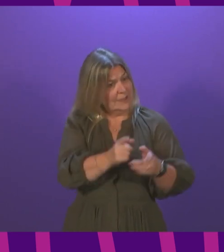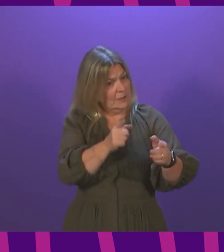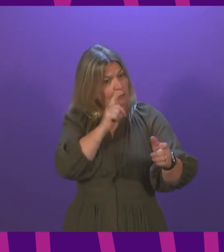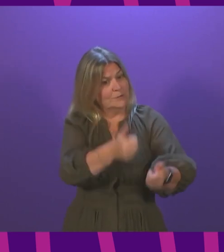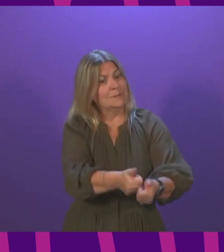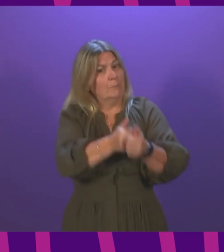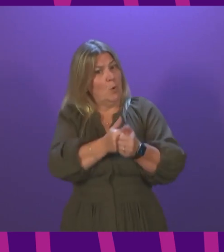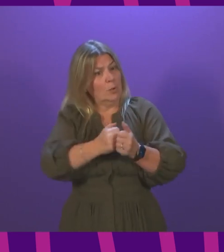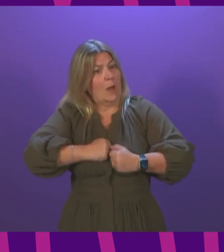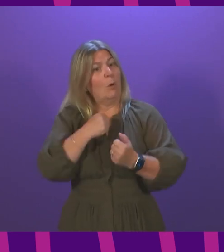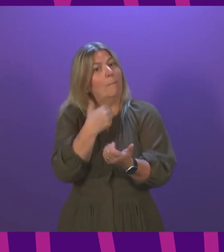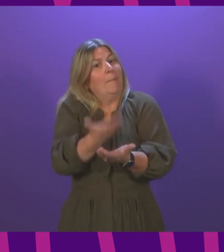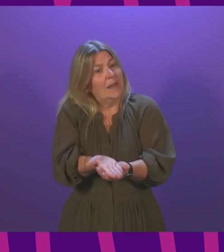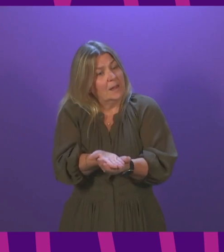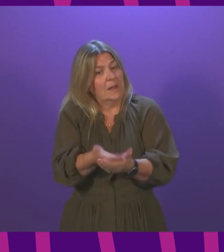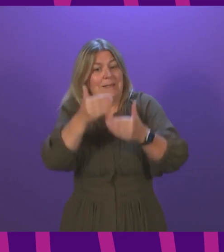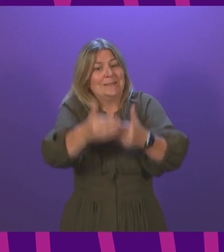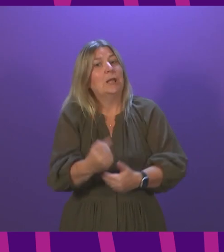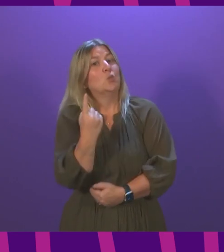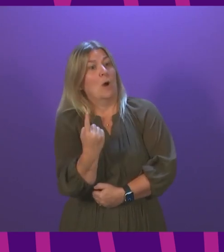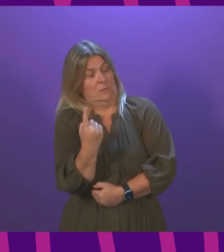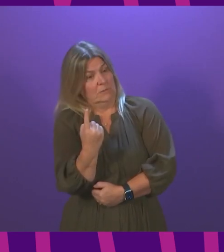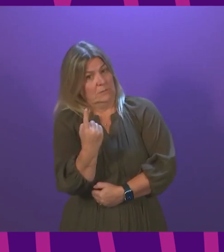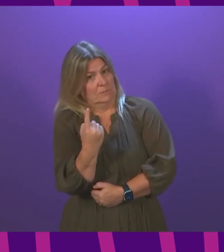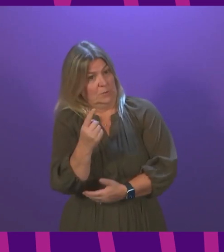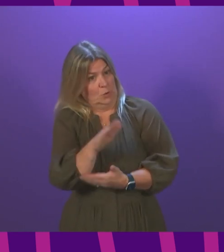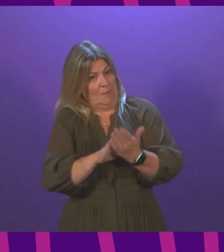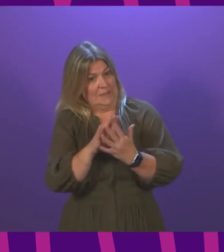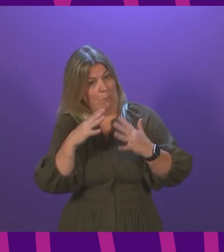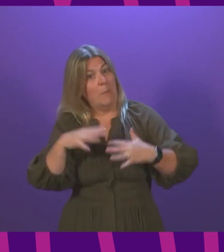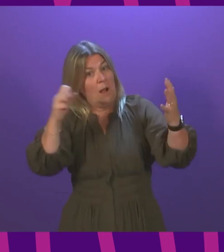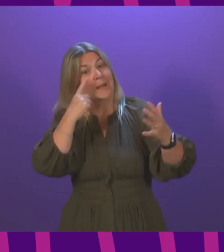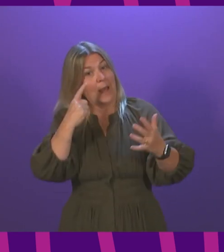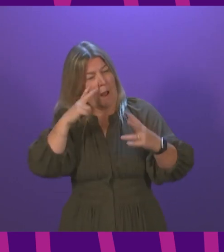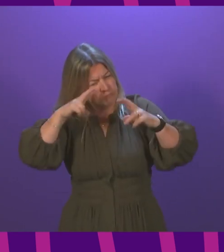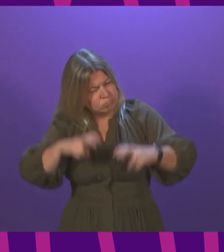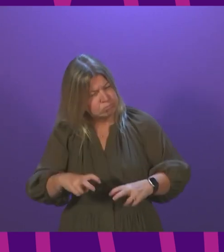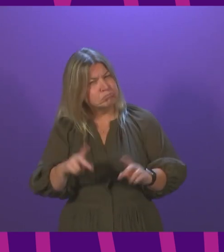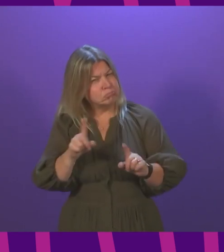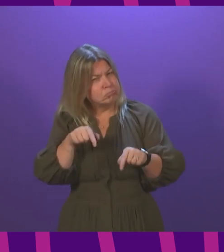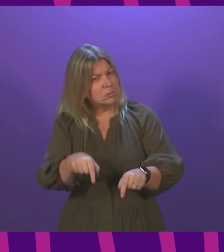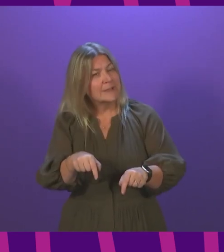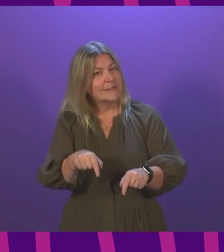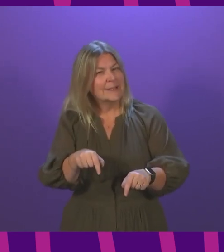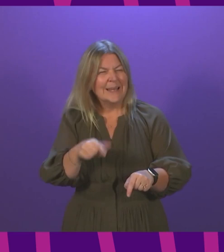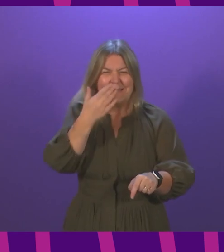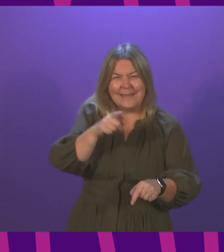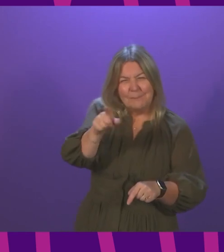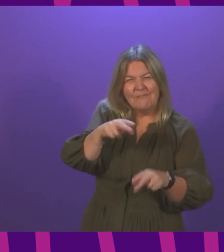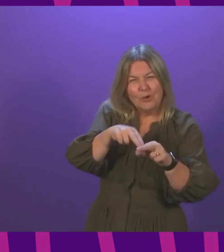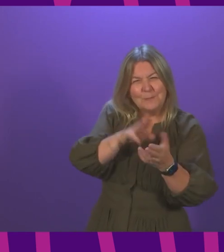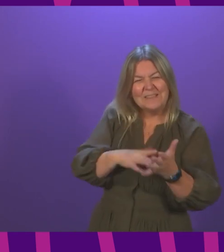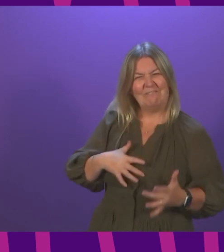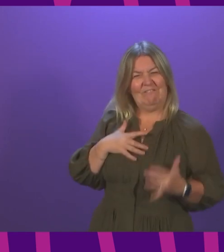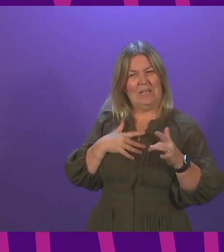so that Parliament can properly scrutinise? Because the First Minister's concerns seem to be the lack of scrutiny. By